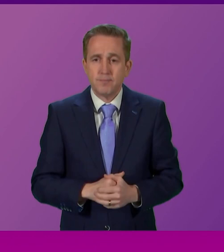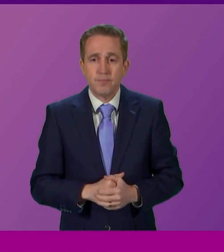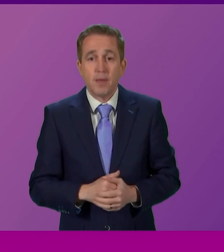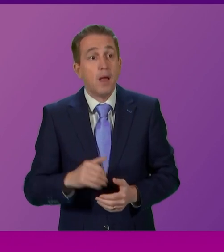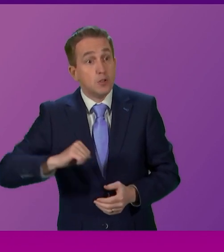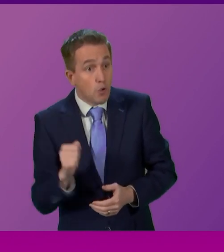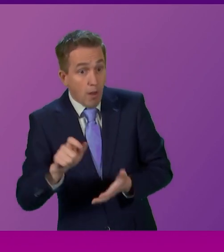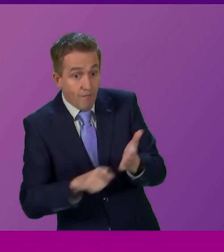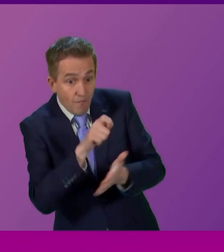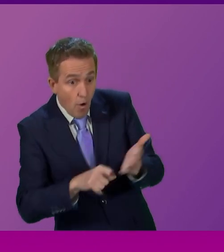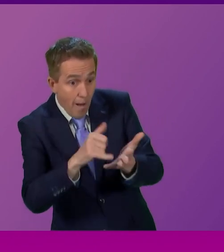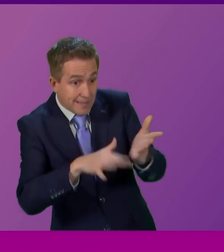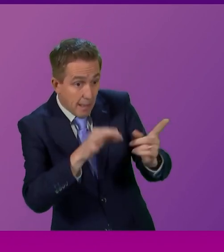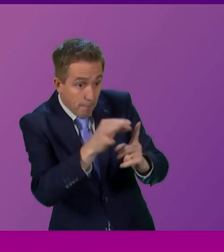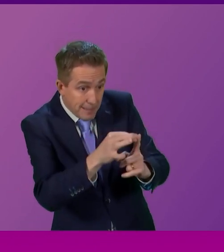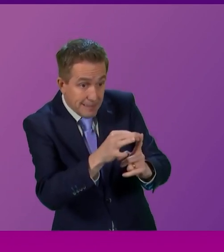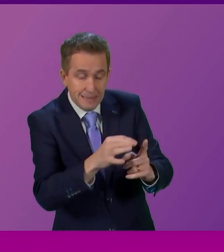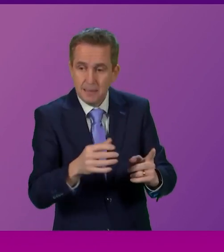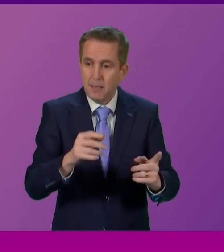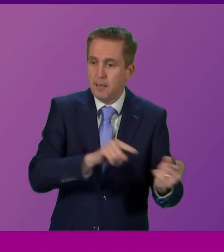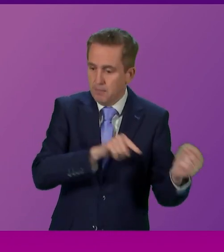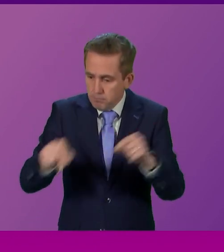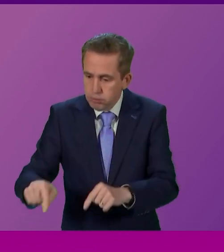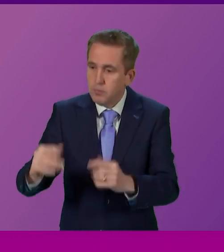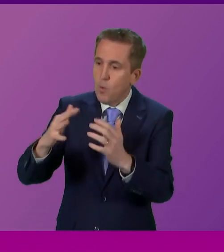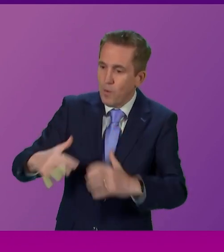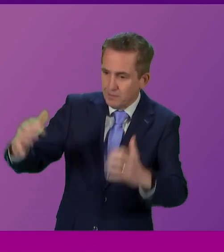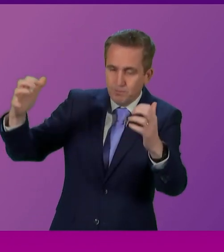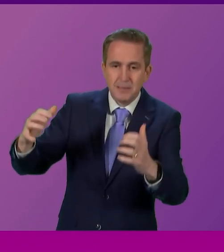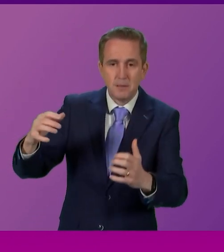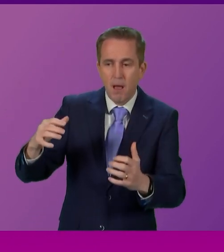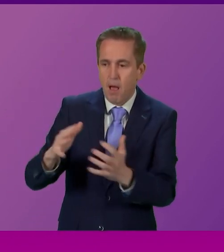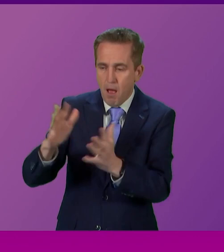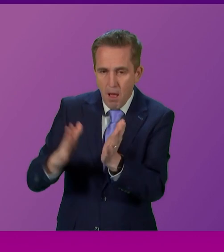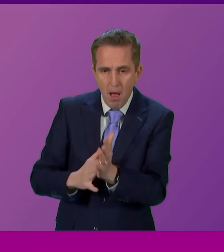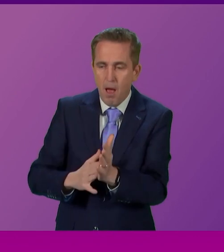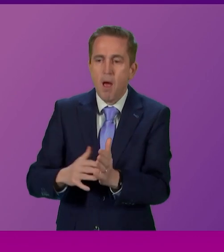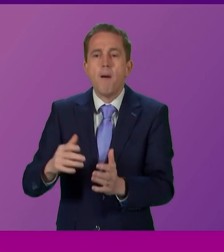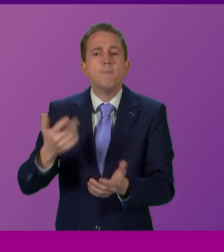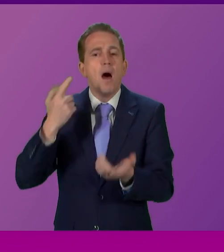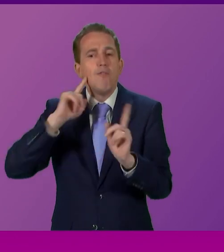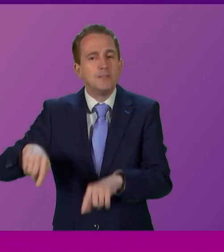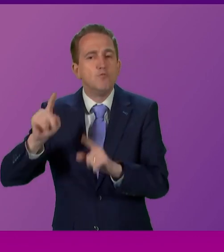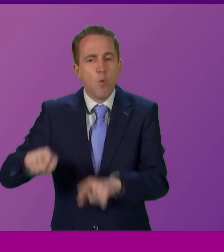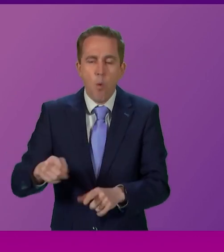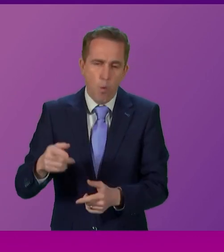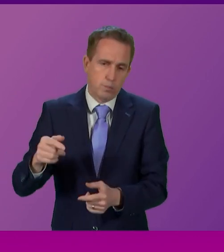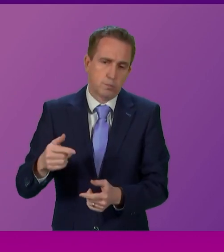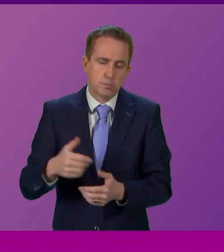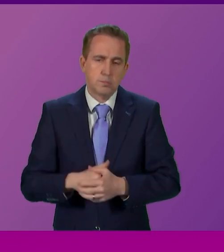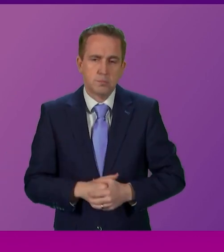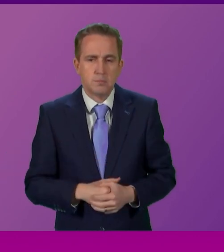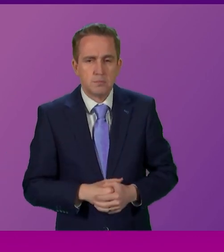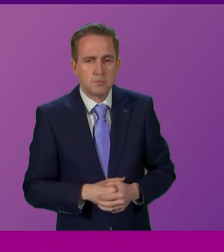SNP MPs who then vote en masse in the Commons only to be shot down by the government of the day. One thing I think it is worth pointing